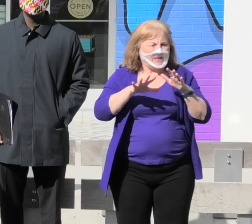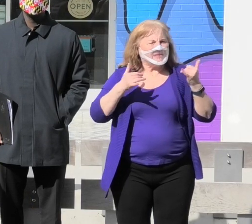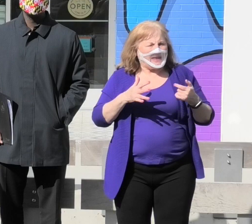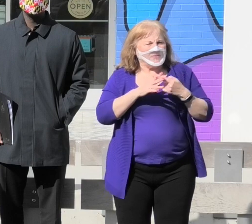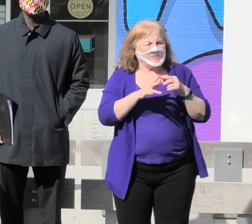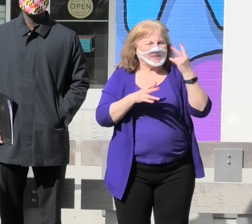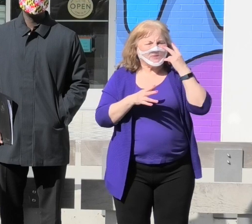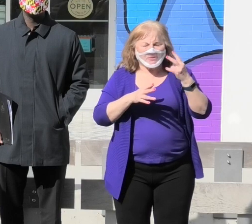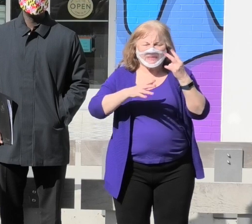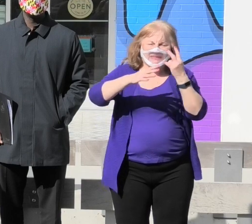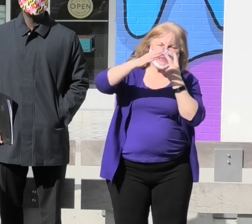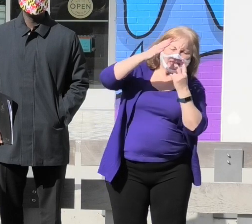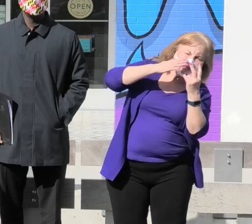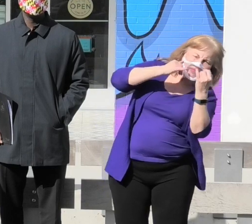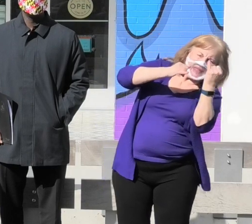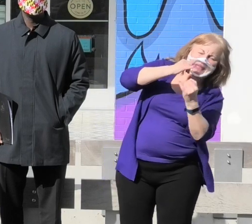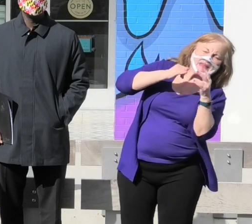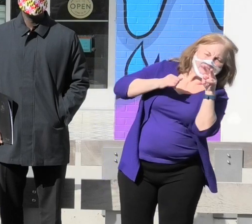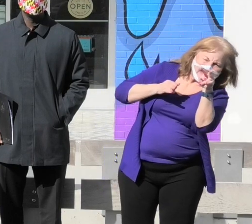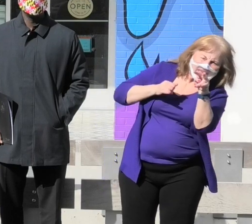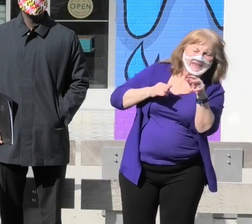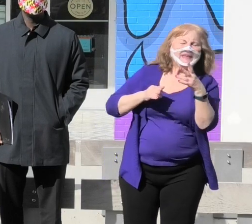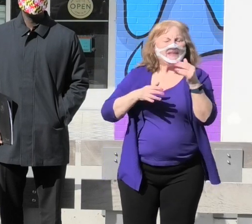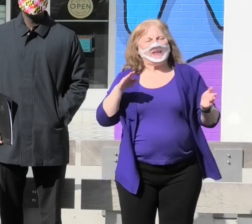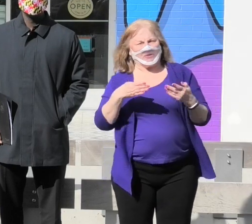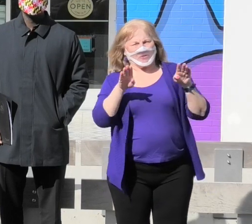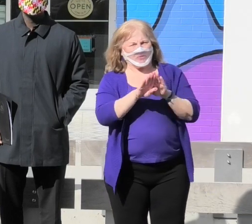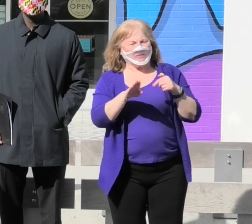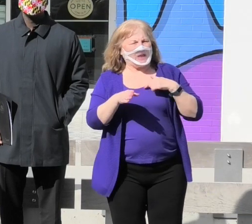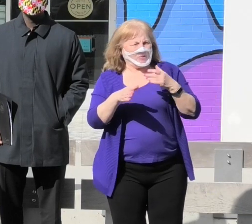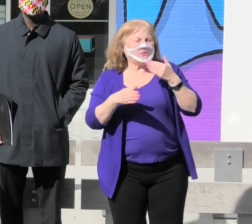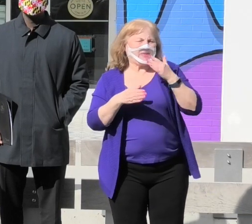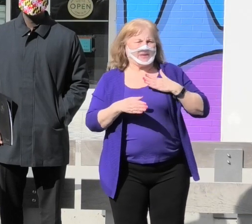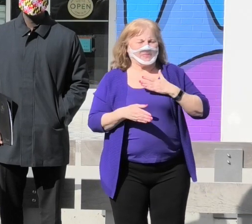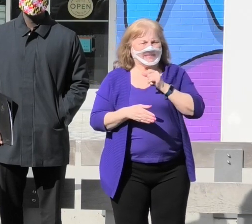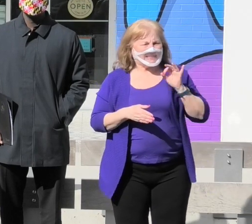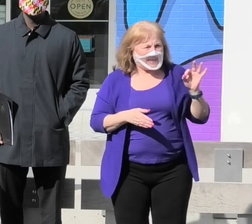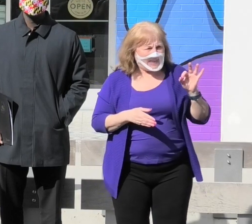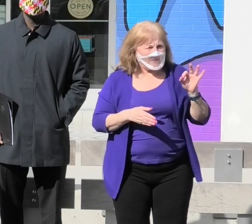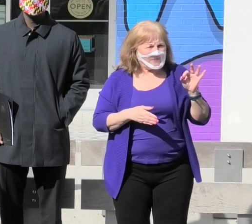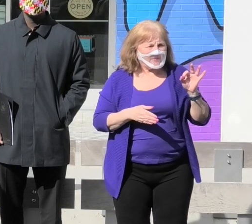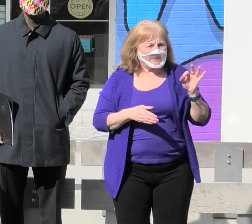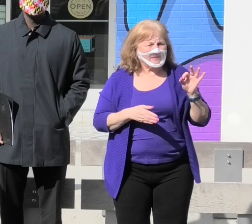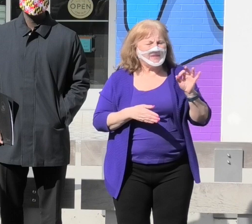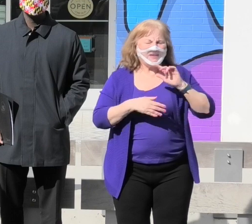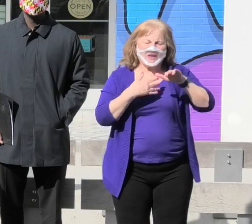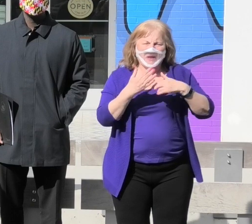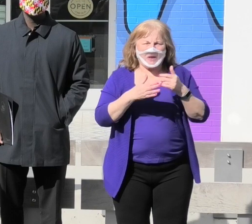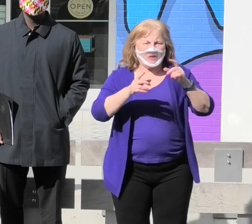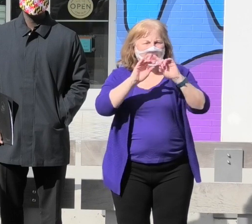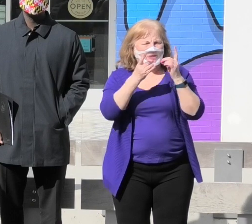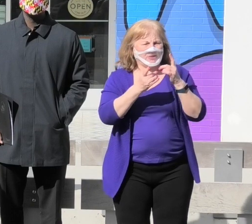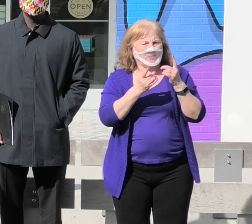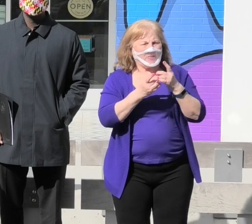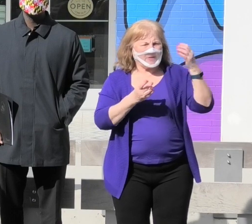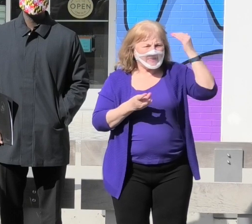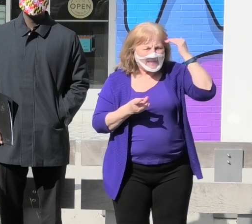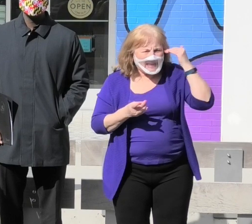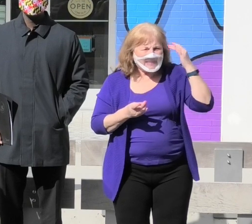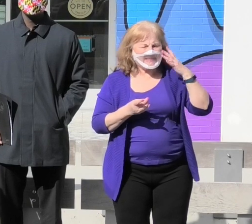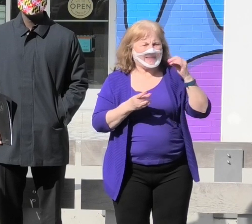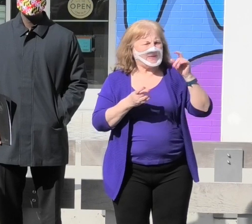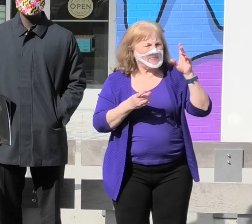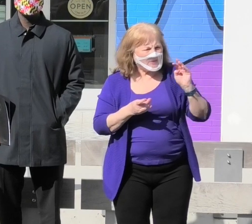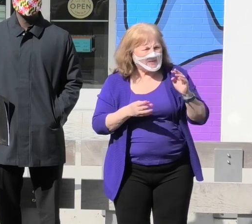begin to see the light at the end of the tunnel. In conclusion, I want to thank my staff, all department heads and administrators for their